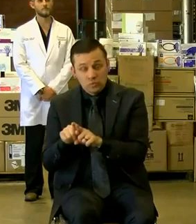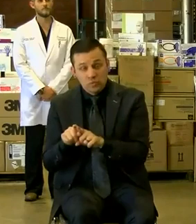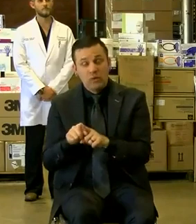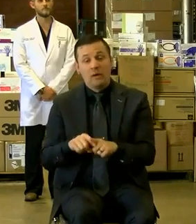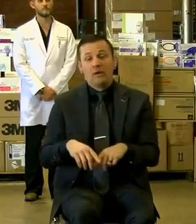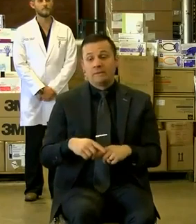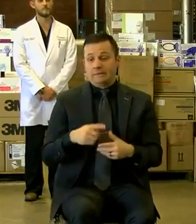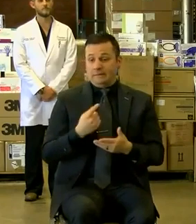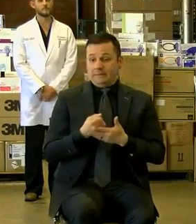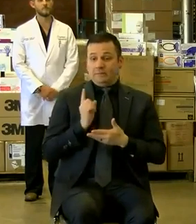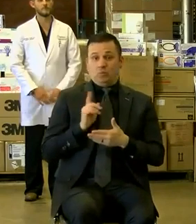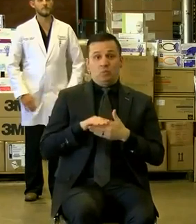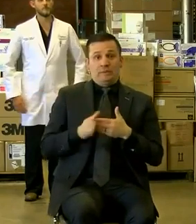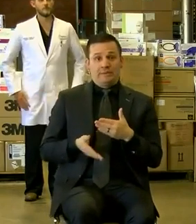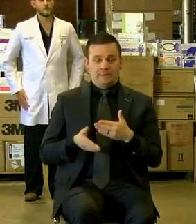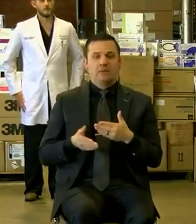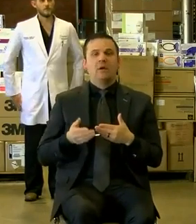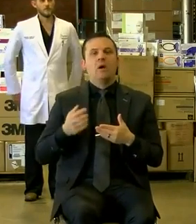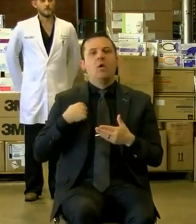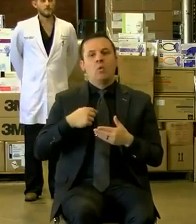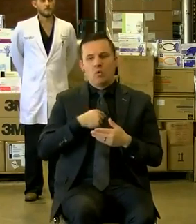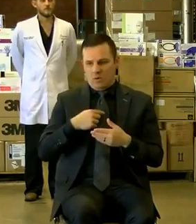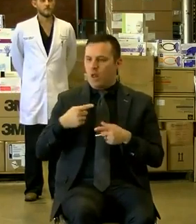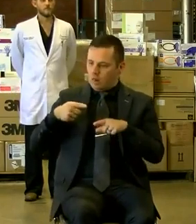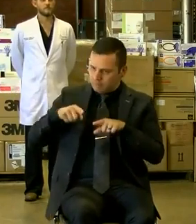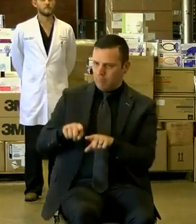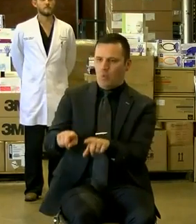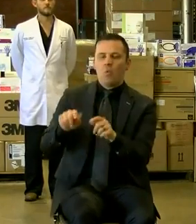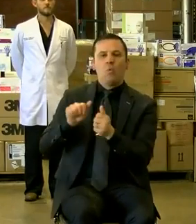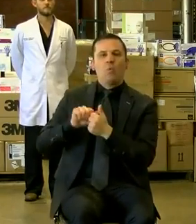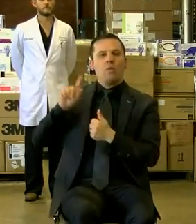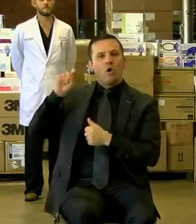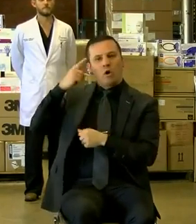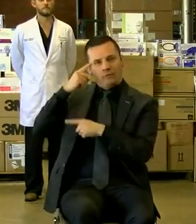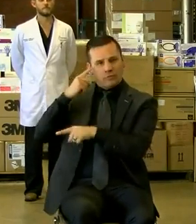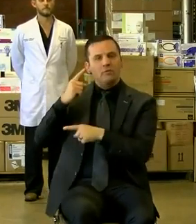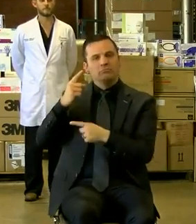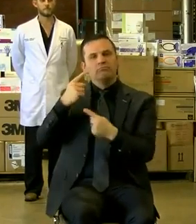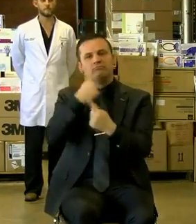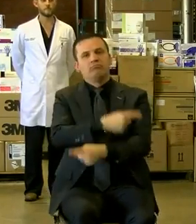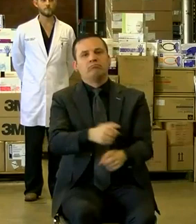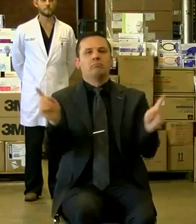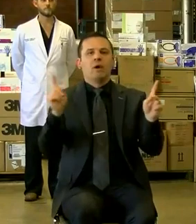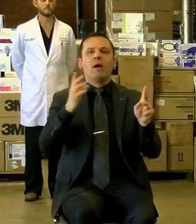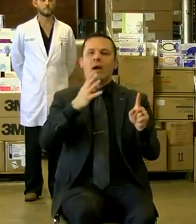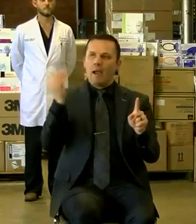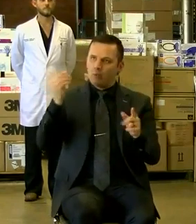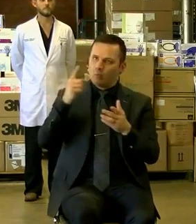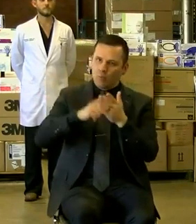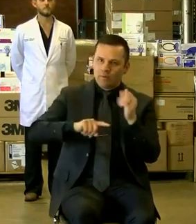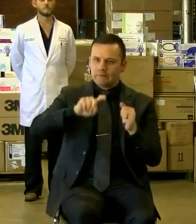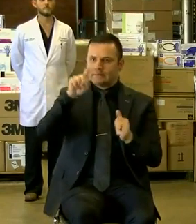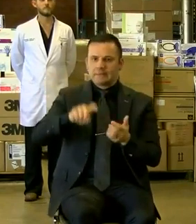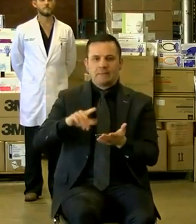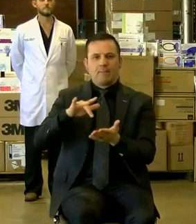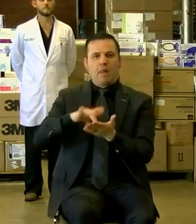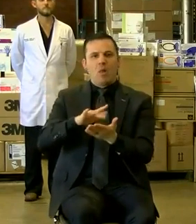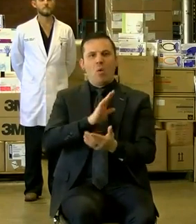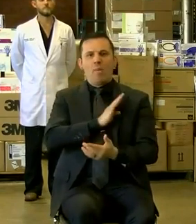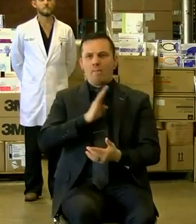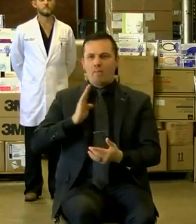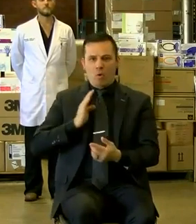last weekend, we aligned with your governor's executive order and the guidance of the Texas Medical Board to